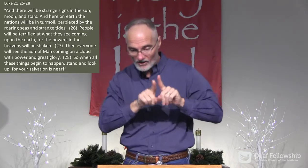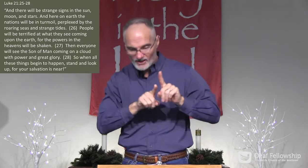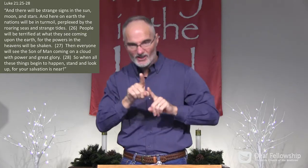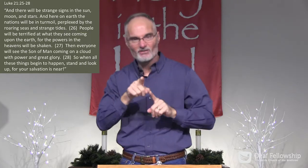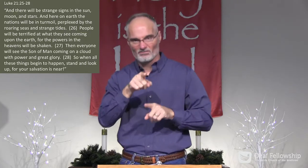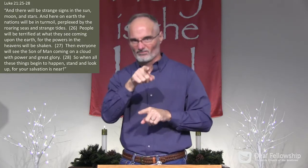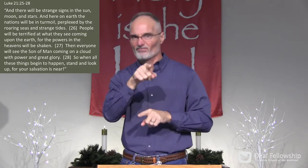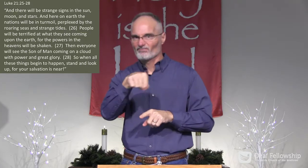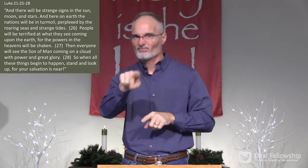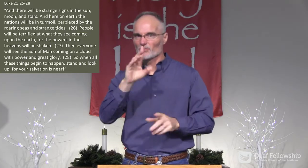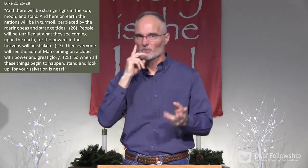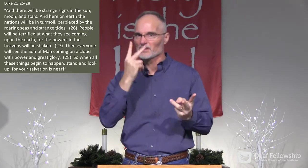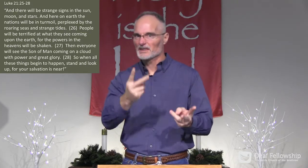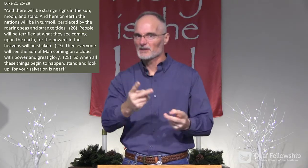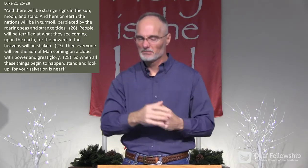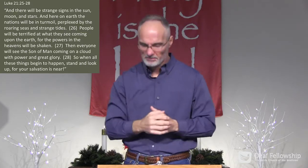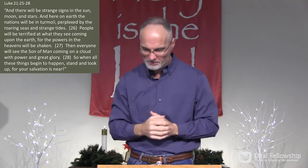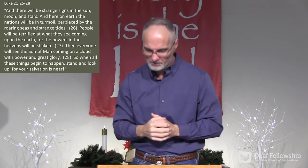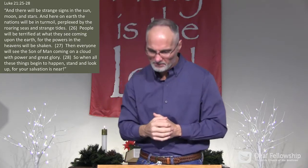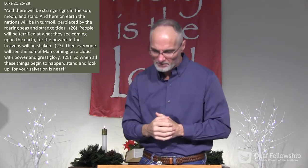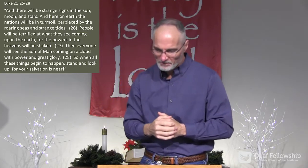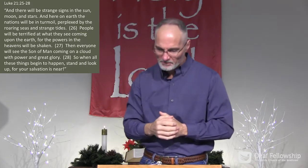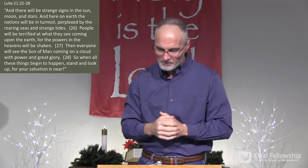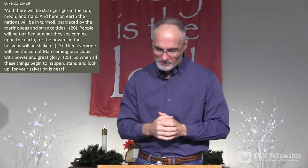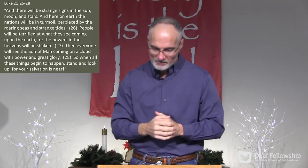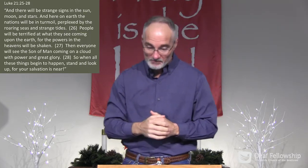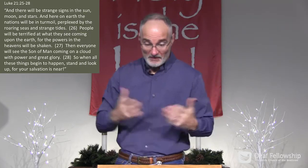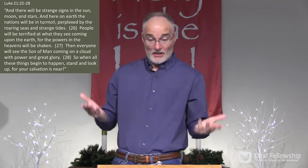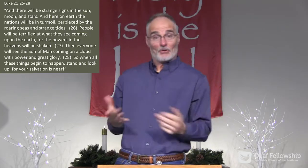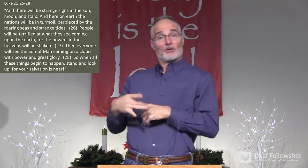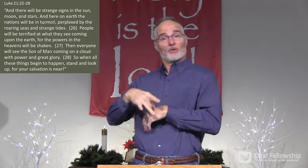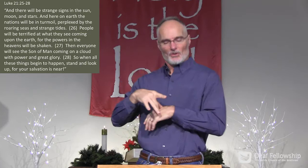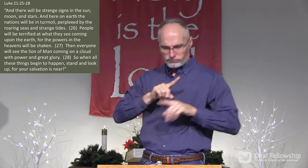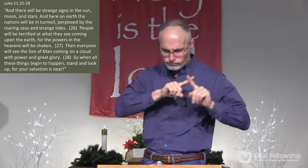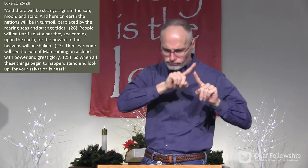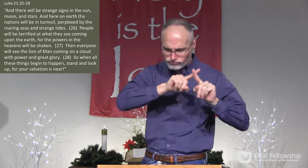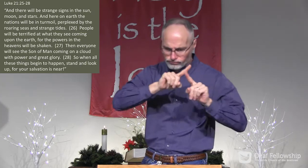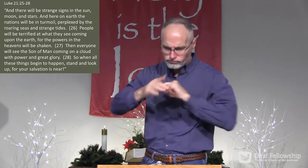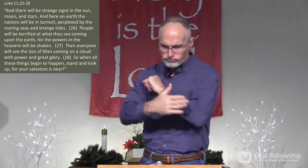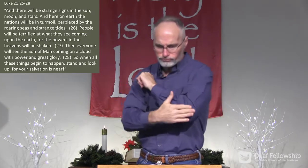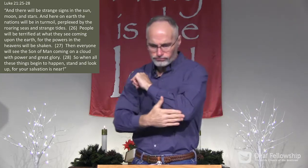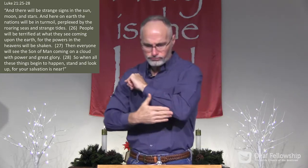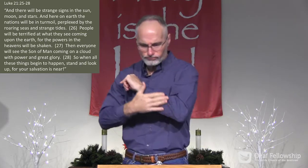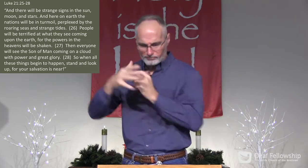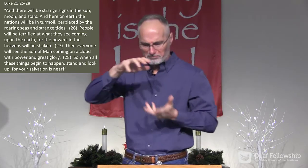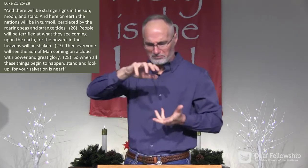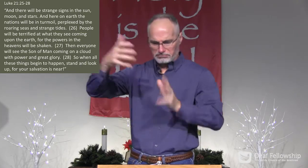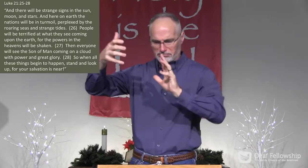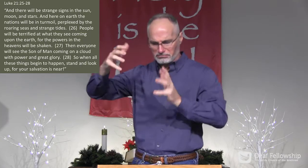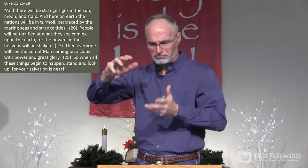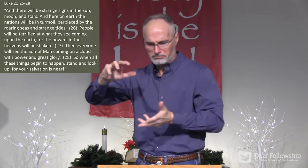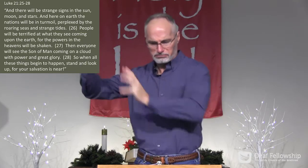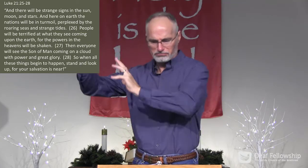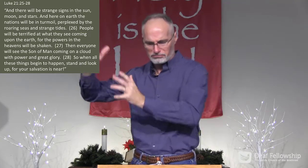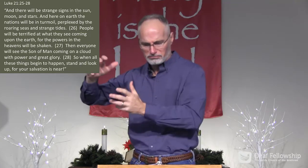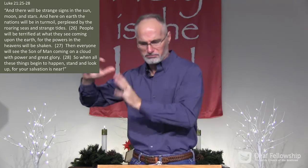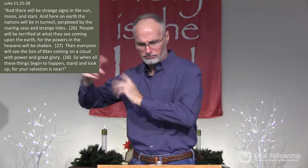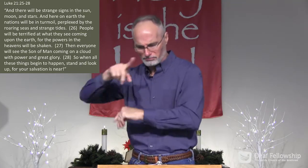verses 25 through 28. And here on earth, the nations will be in turmoil,